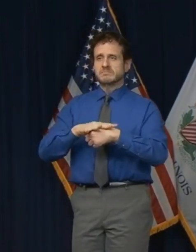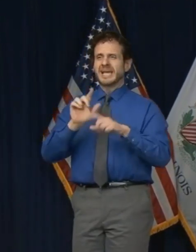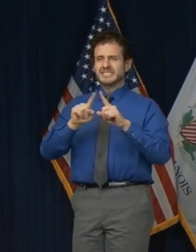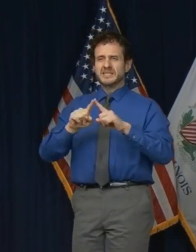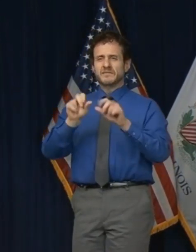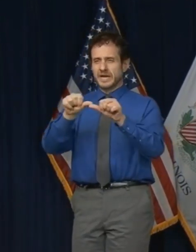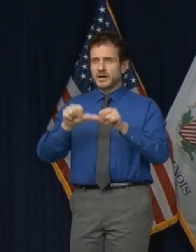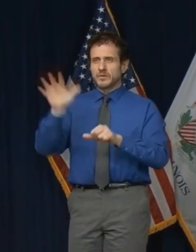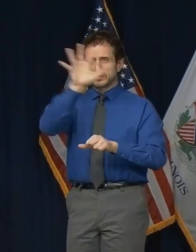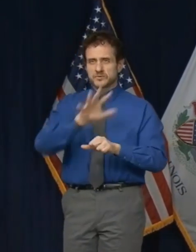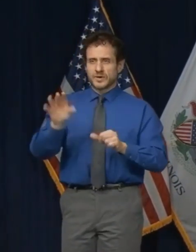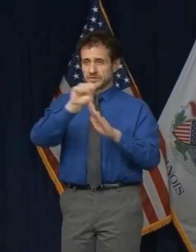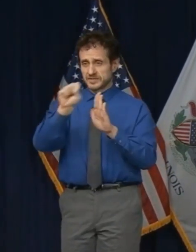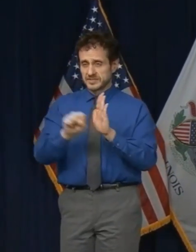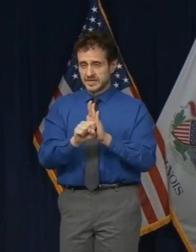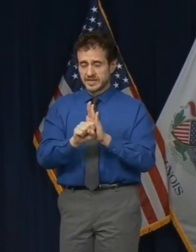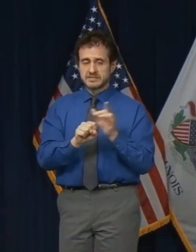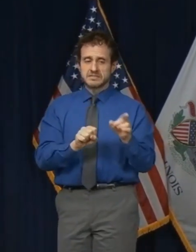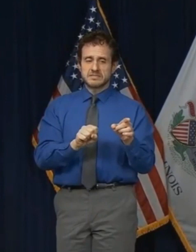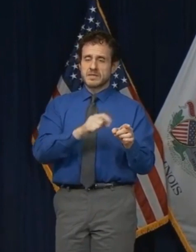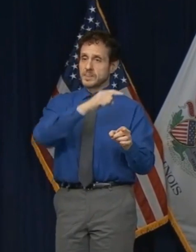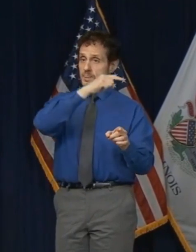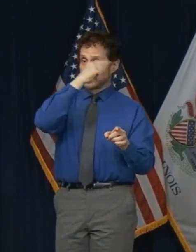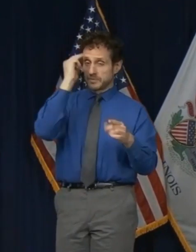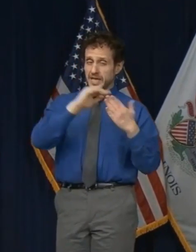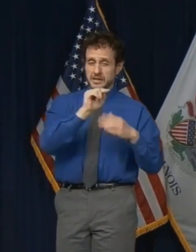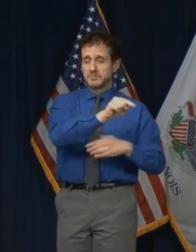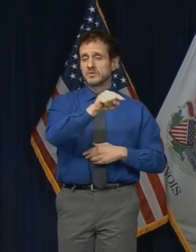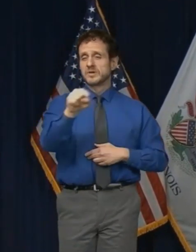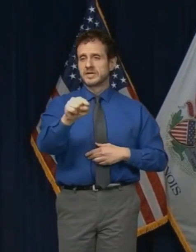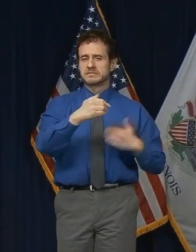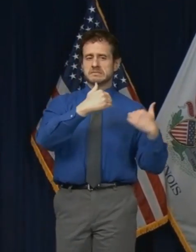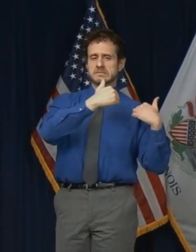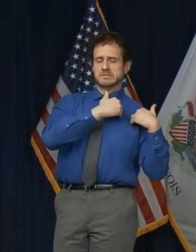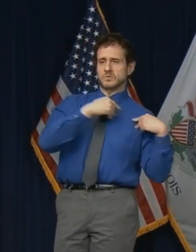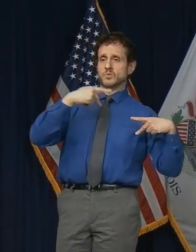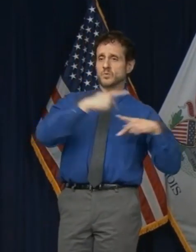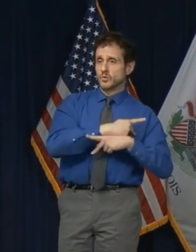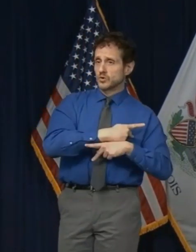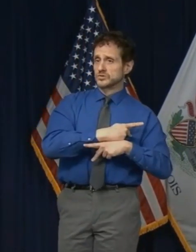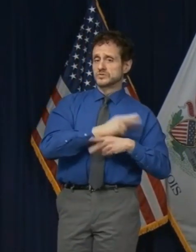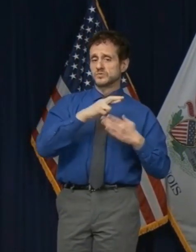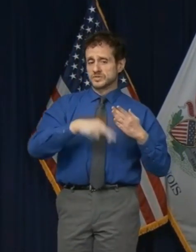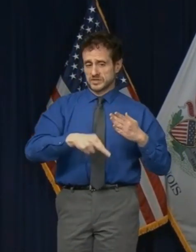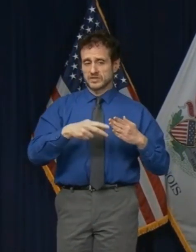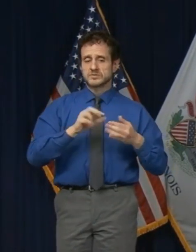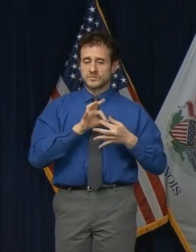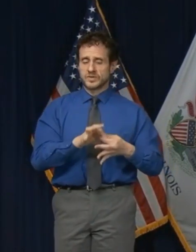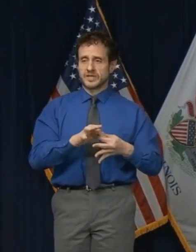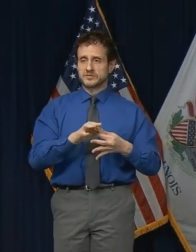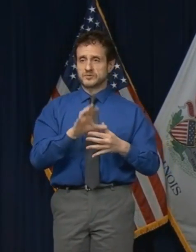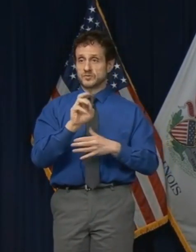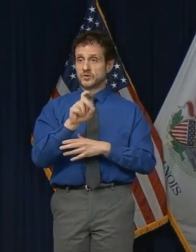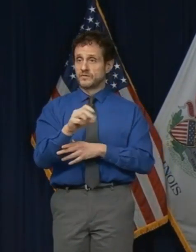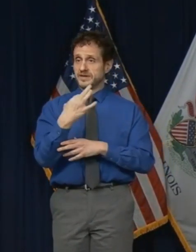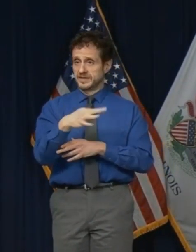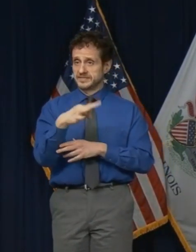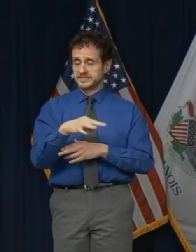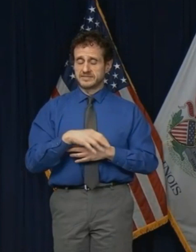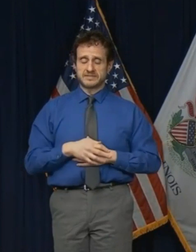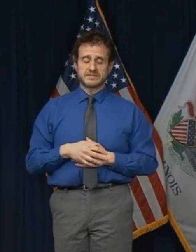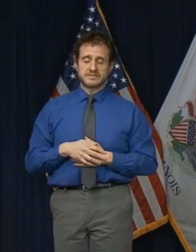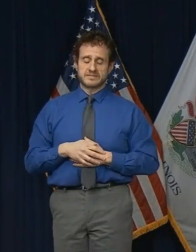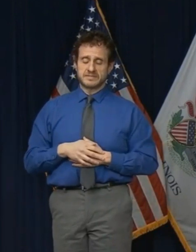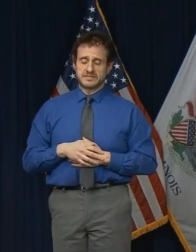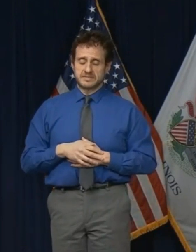shoulder the healthcare conditions that lead to worse outcomes with COVID-19. And to put into words